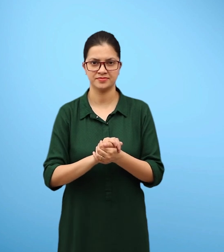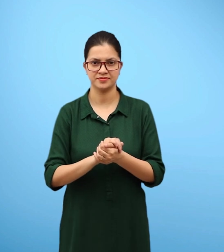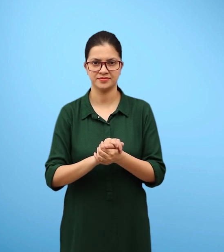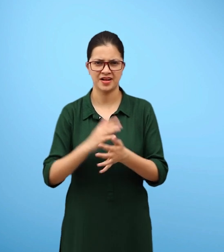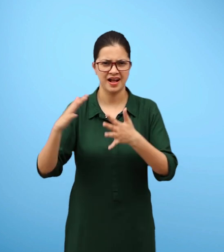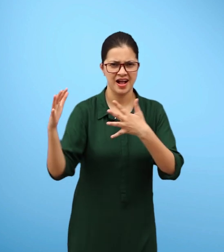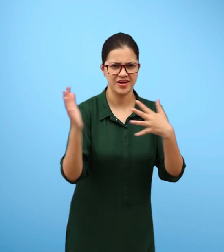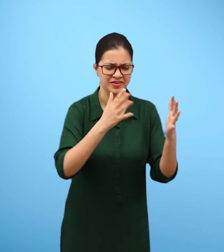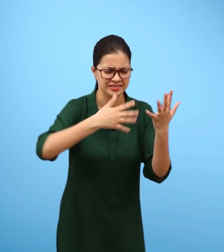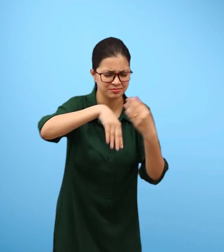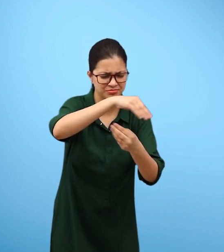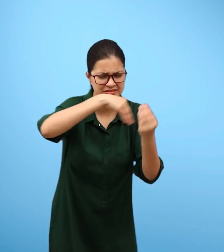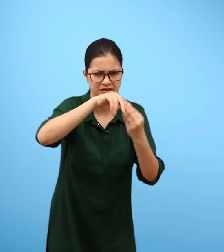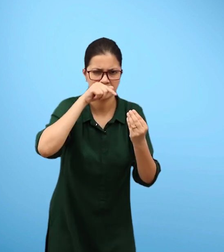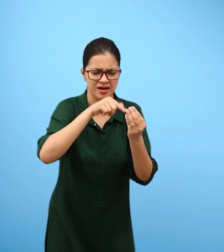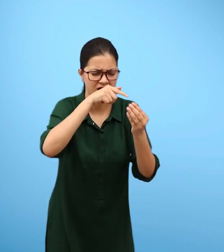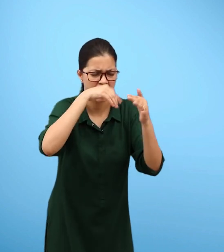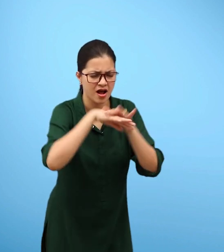What is the composition of air?